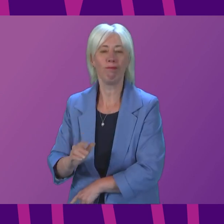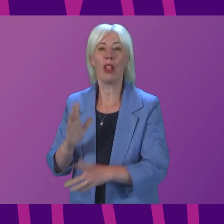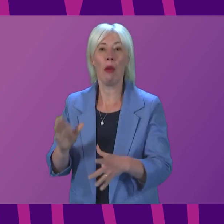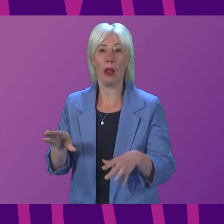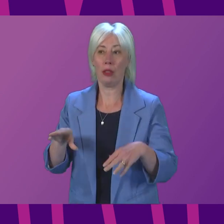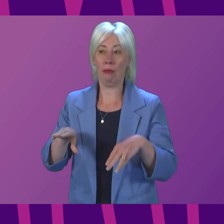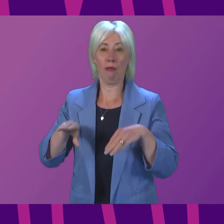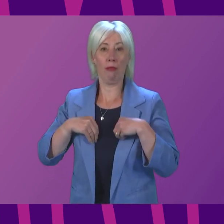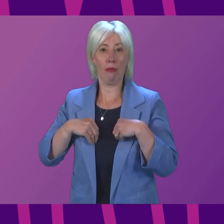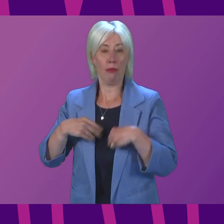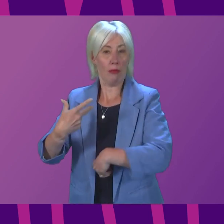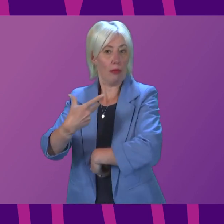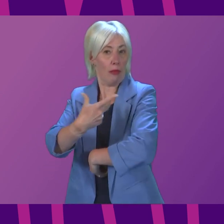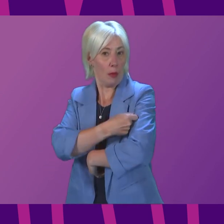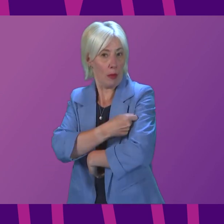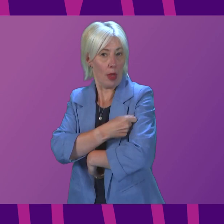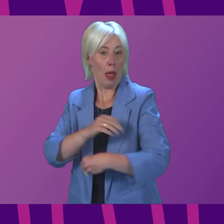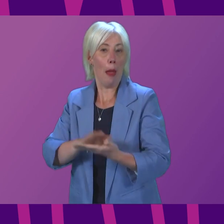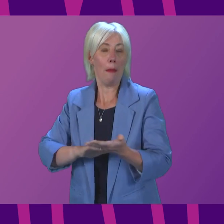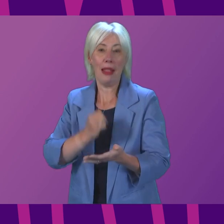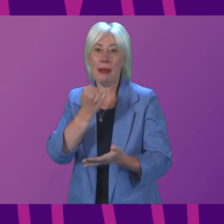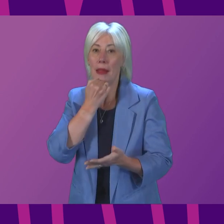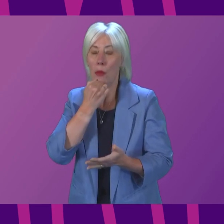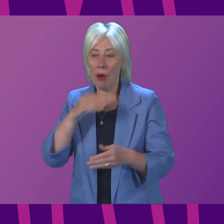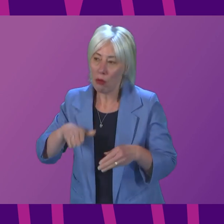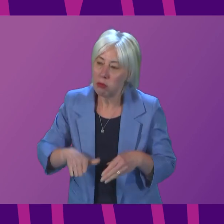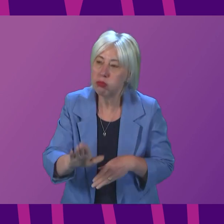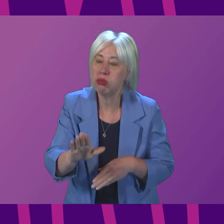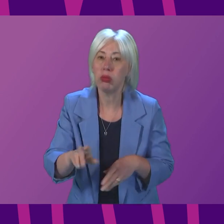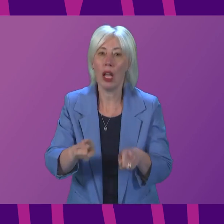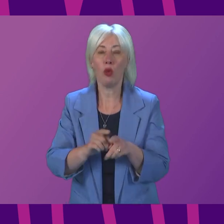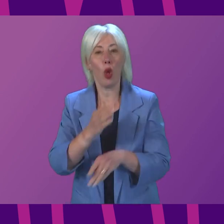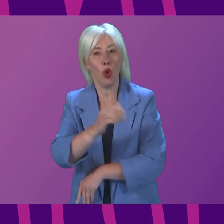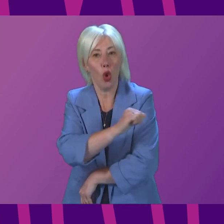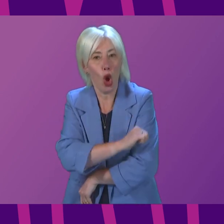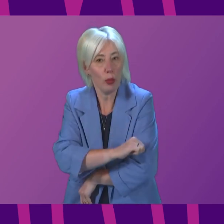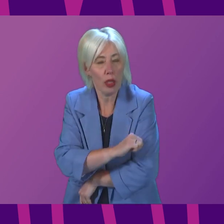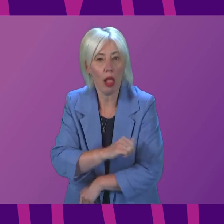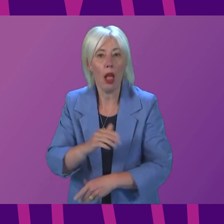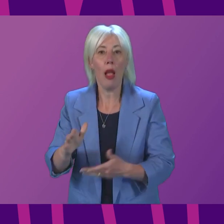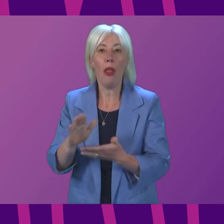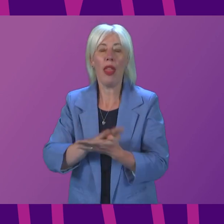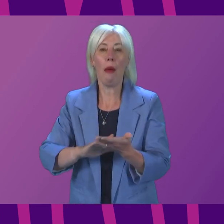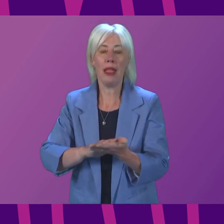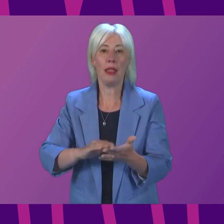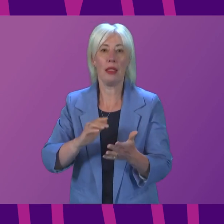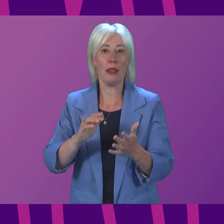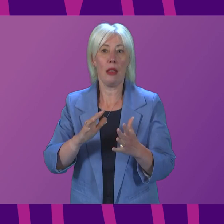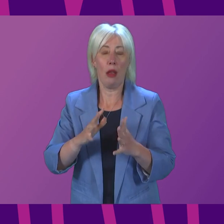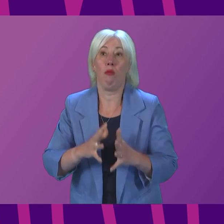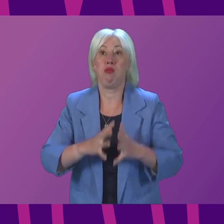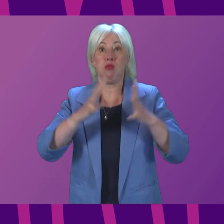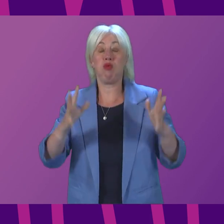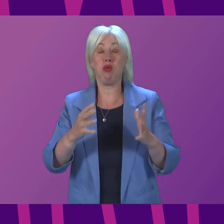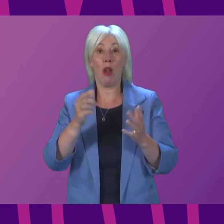immune protection means that the recent rise in cases and hospital admissions has not translated into a commensurate increase in cases